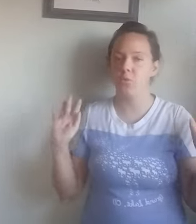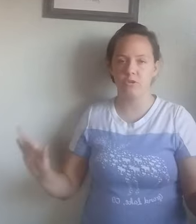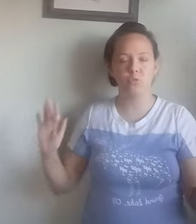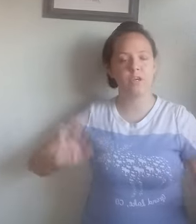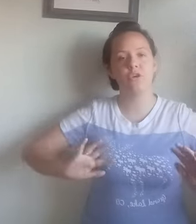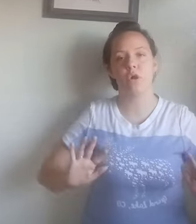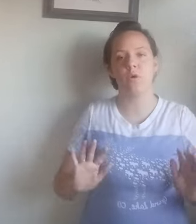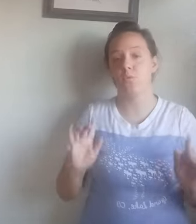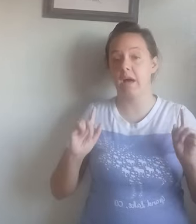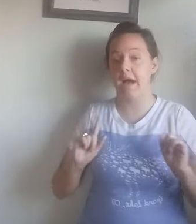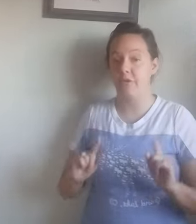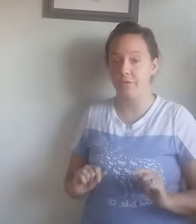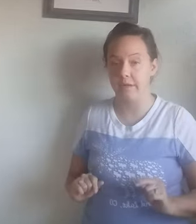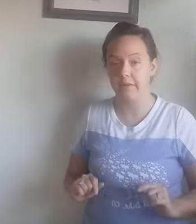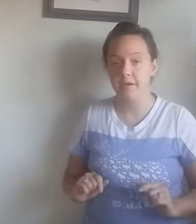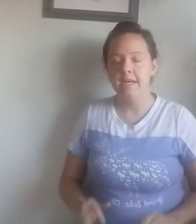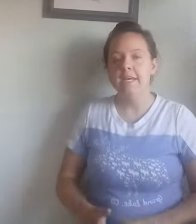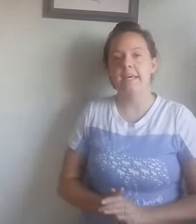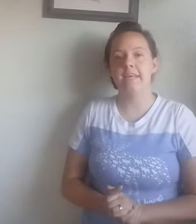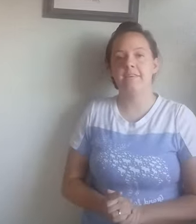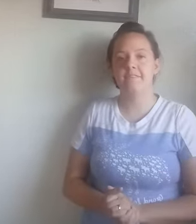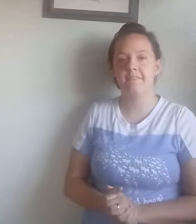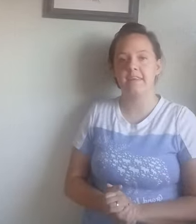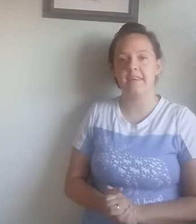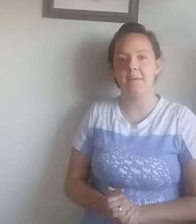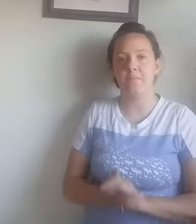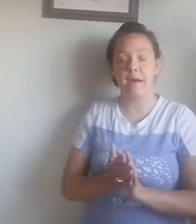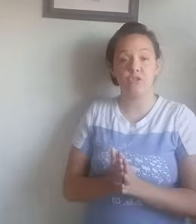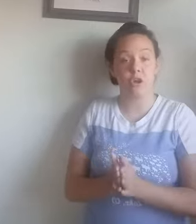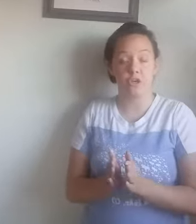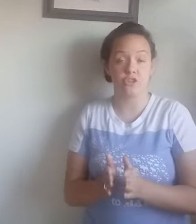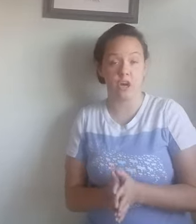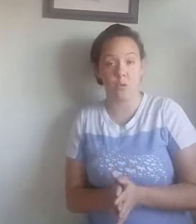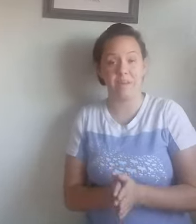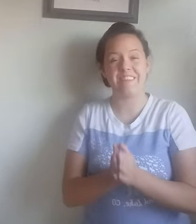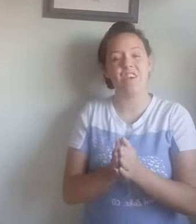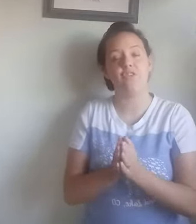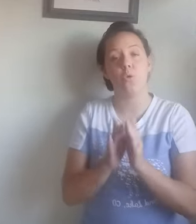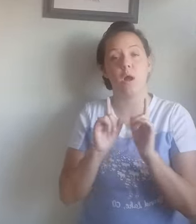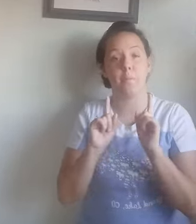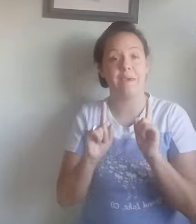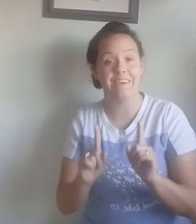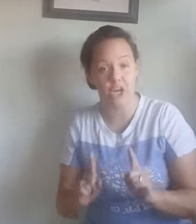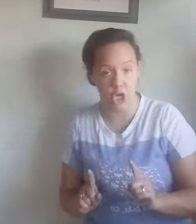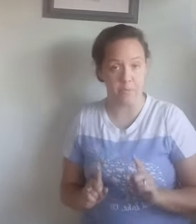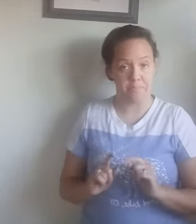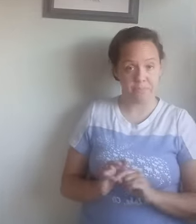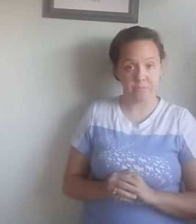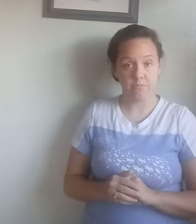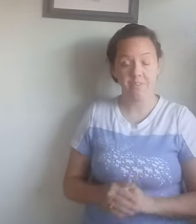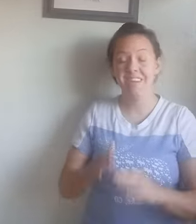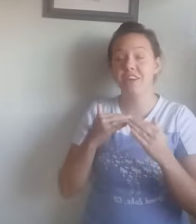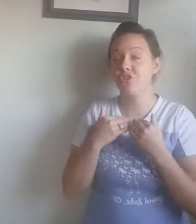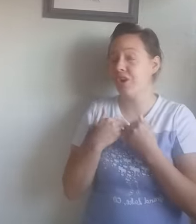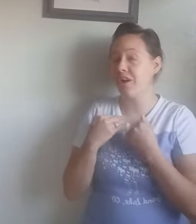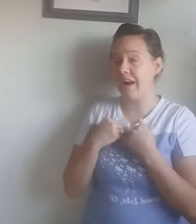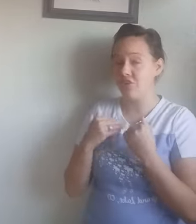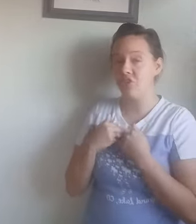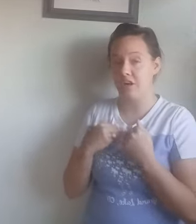which one you go in, will have acrylic. It is the best yarn to start with if you are a beginner. It is the yarn I started